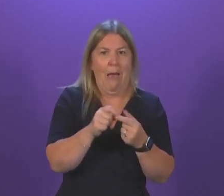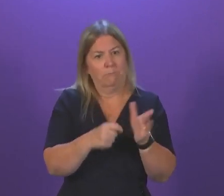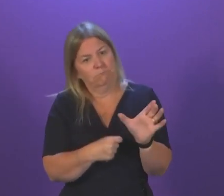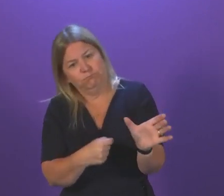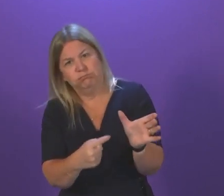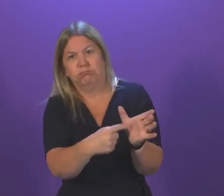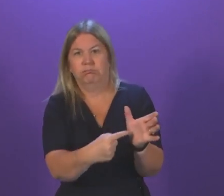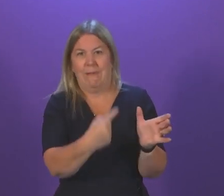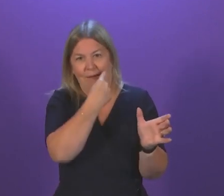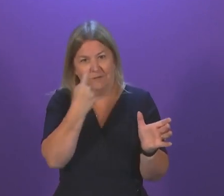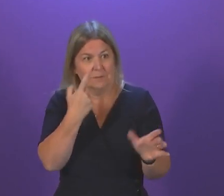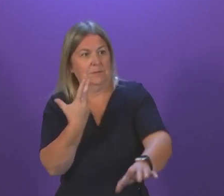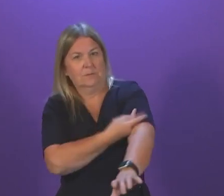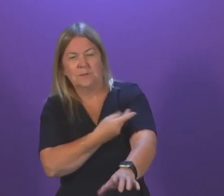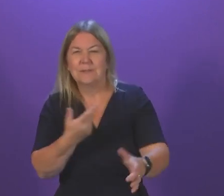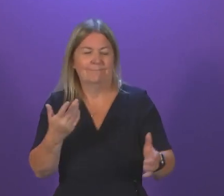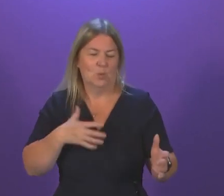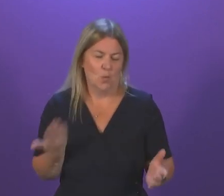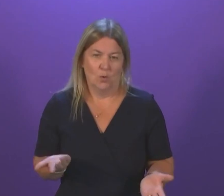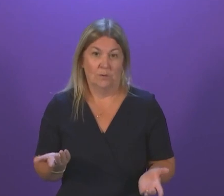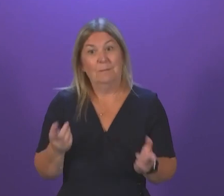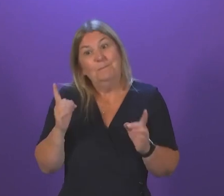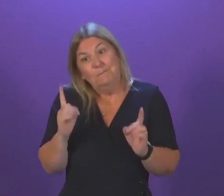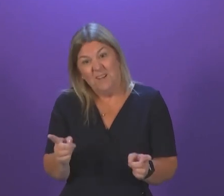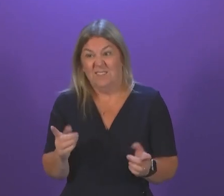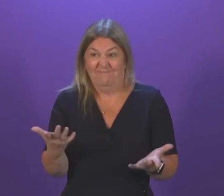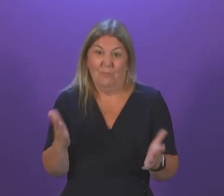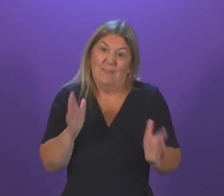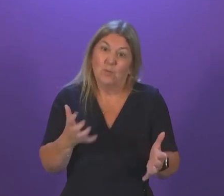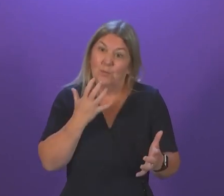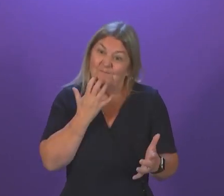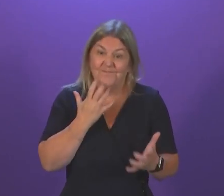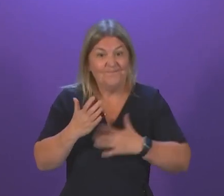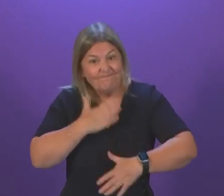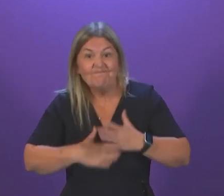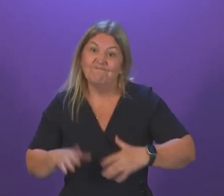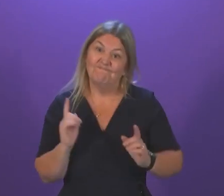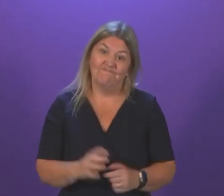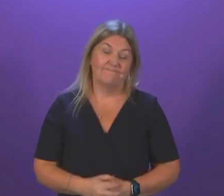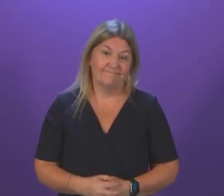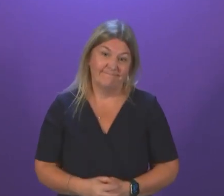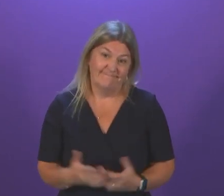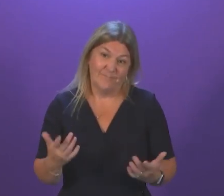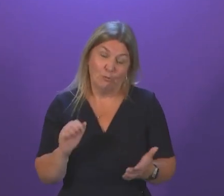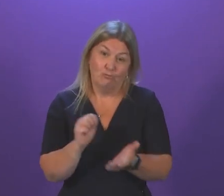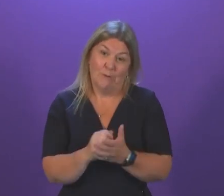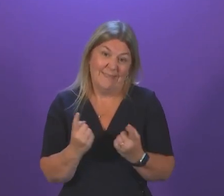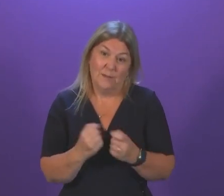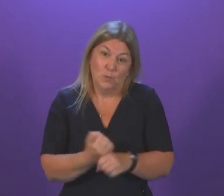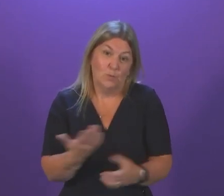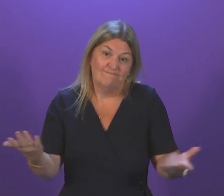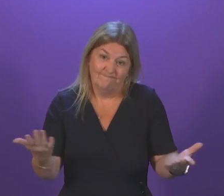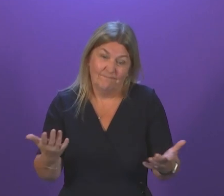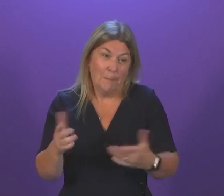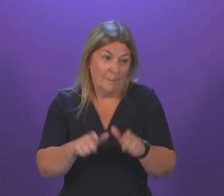the position we are still in and therefore having proportionate and targeted measures I think is the right thing to do to keep people safe over this